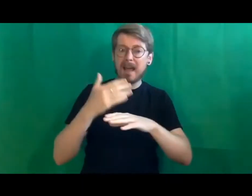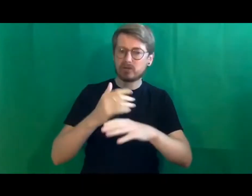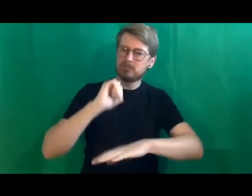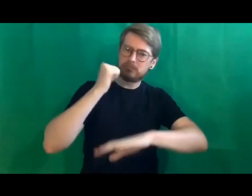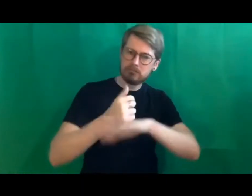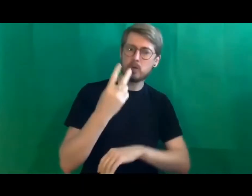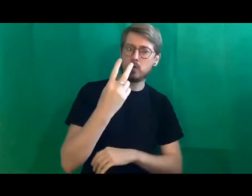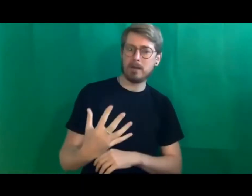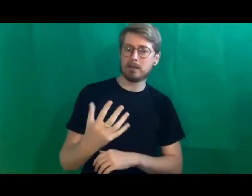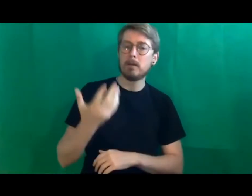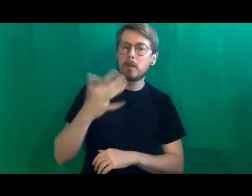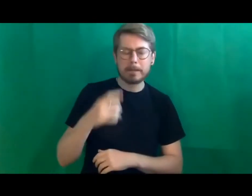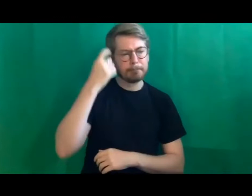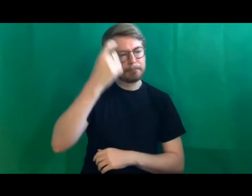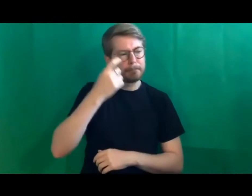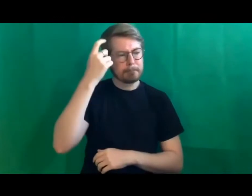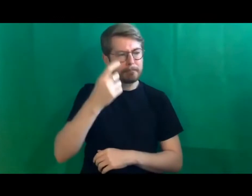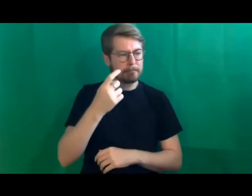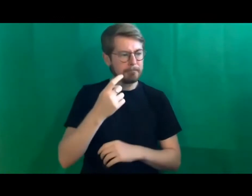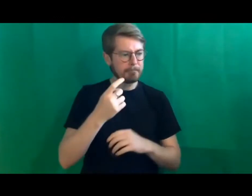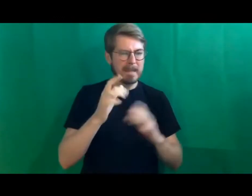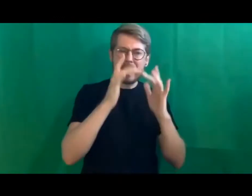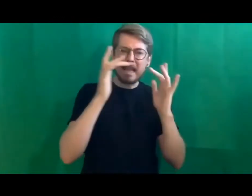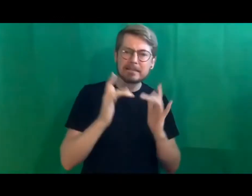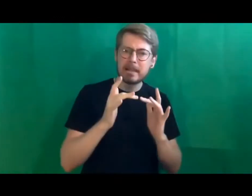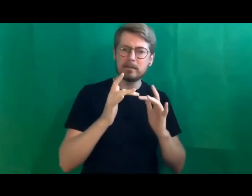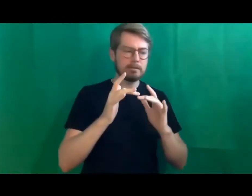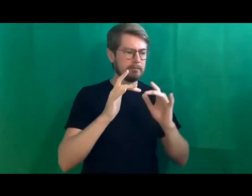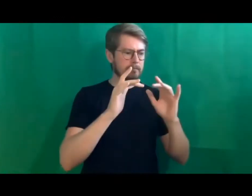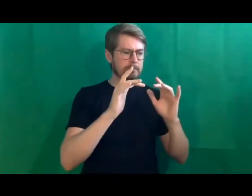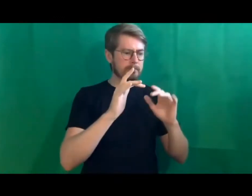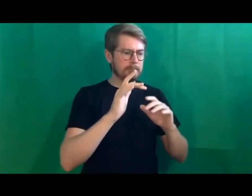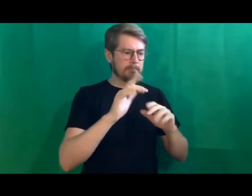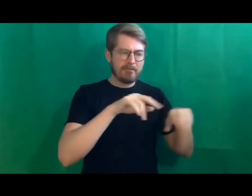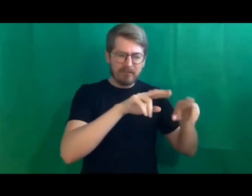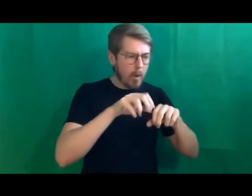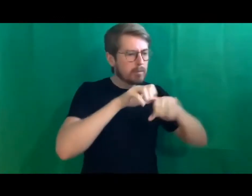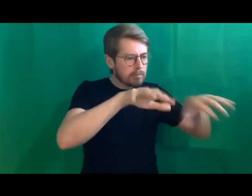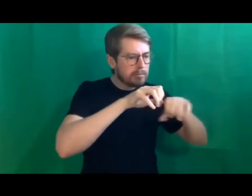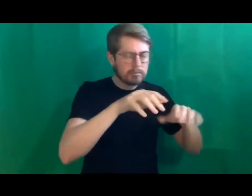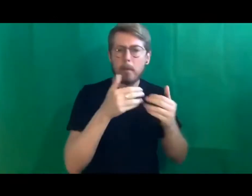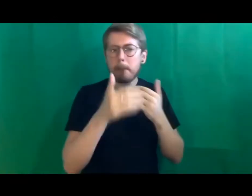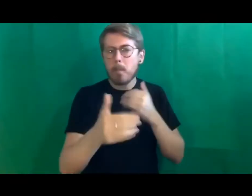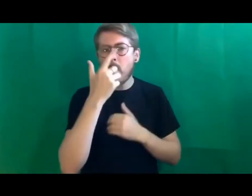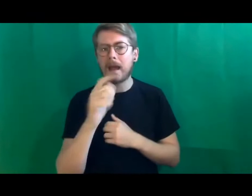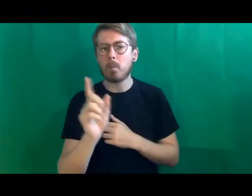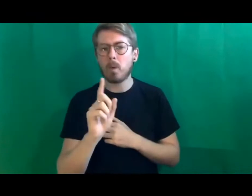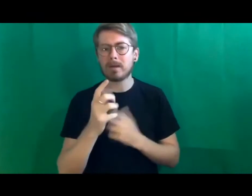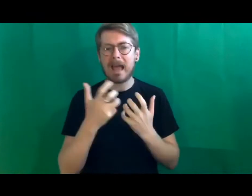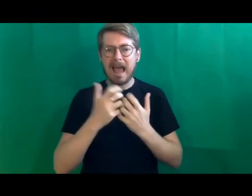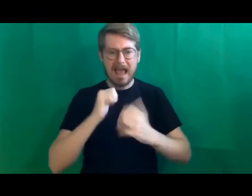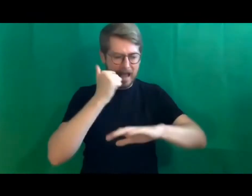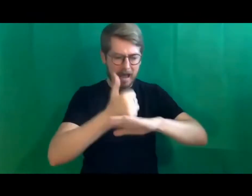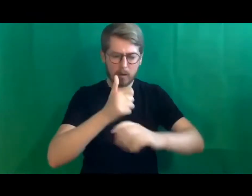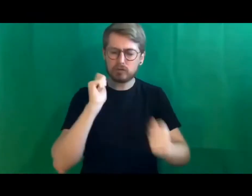what we can do beyond just webinars and talking and what we can do to actually implement the changes that everybody seems to be